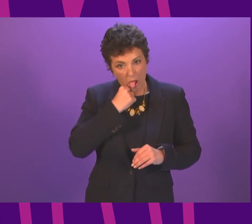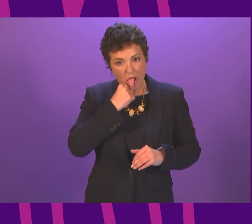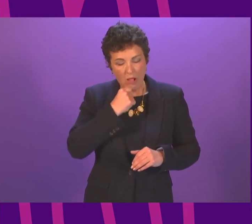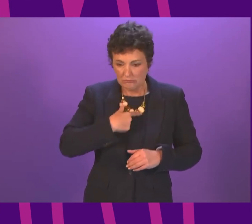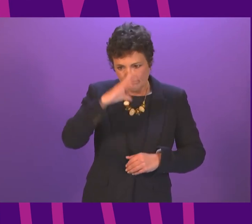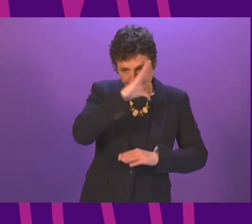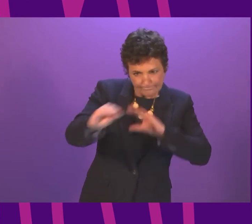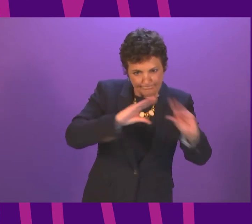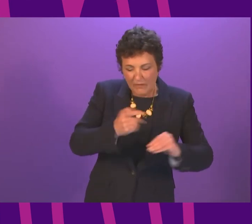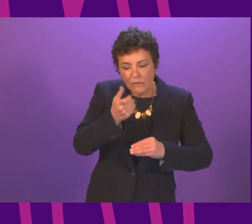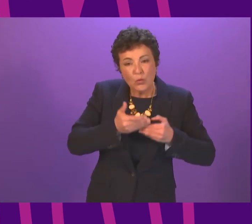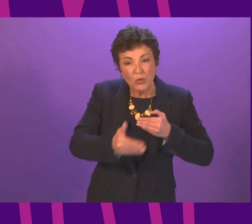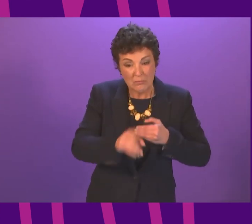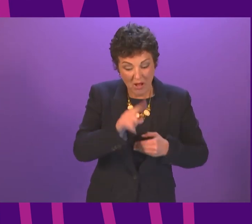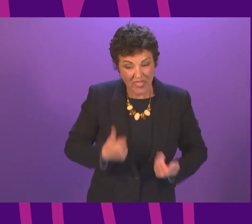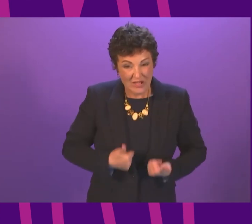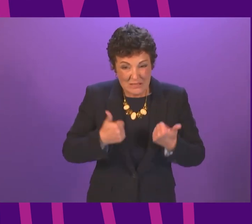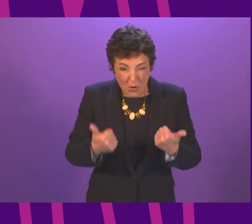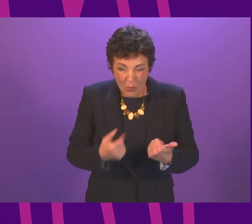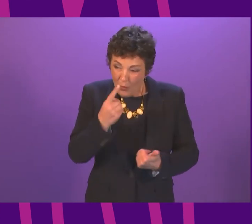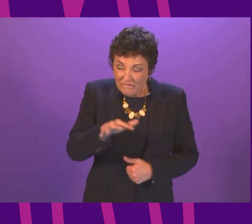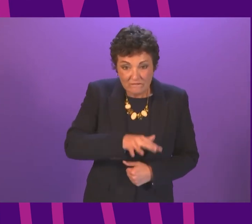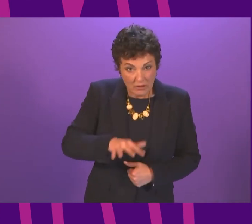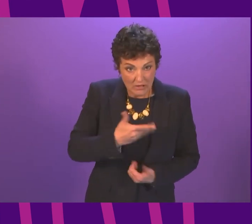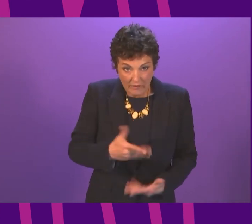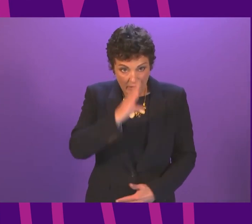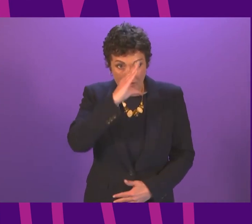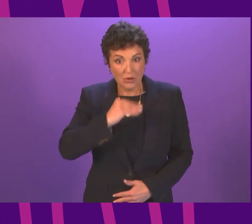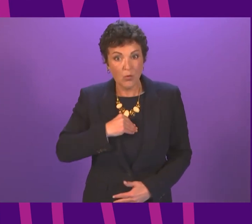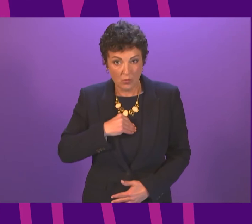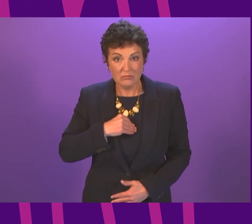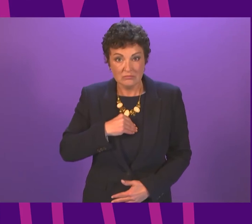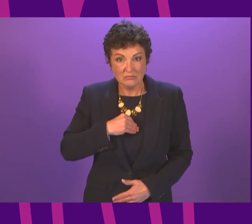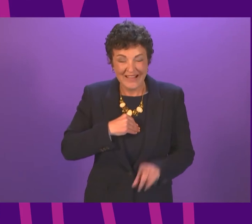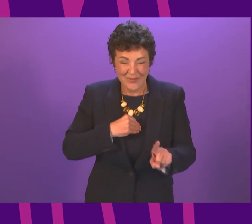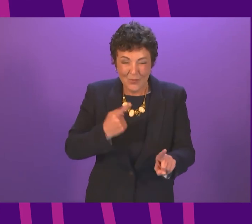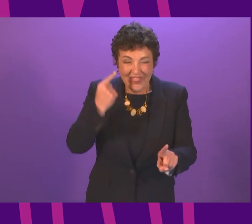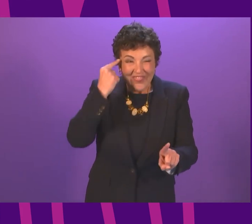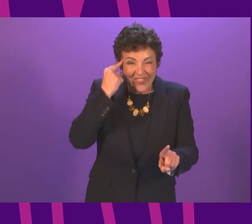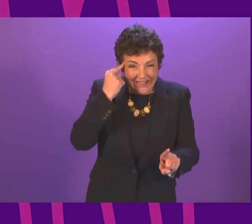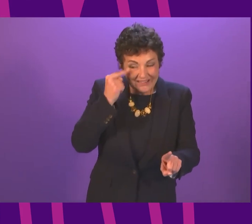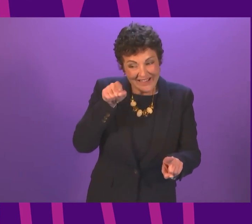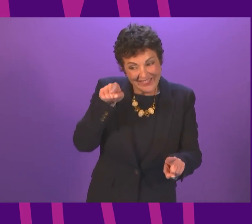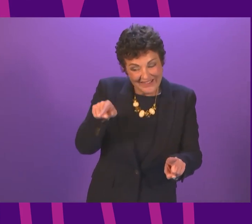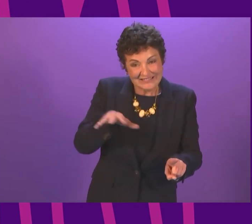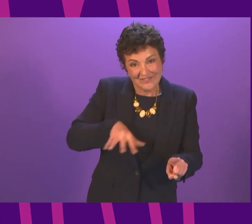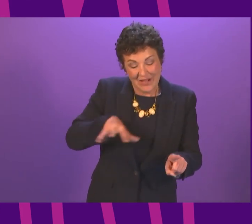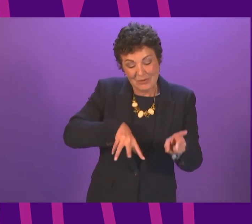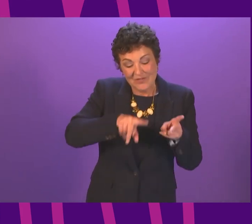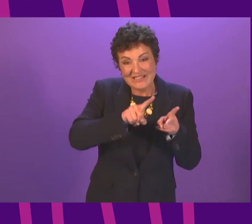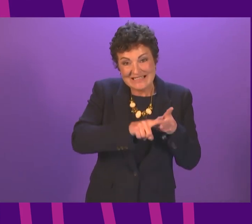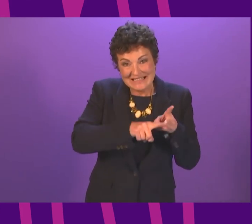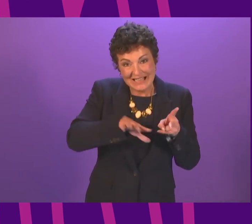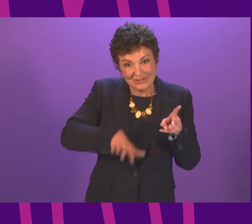confirmed that one family has not been informed, and it is feared that this is the family of the second child who